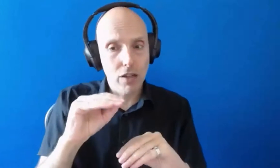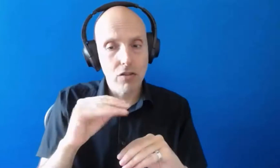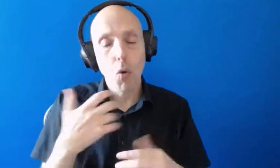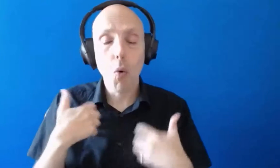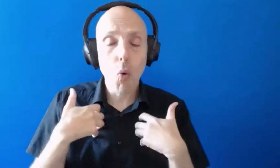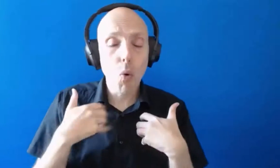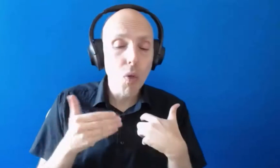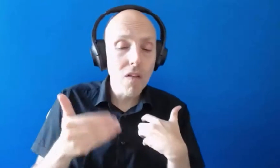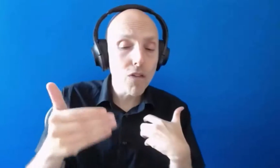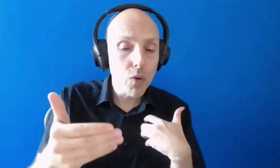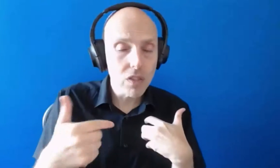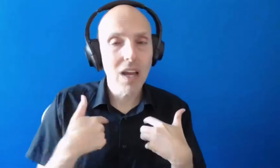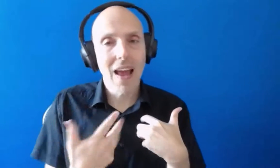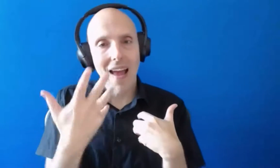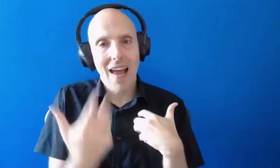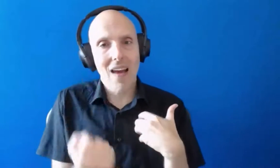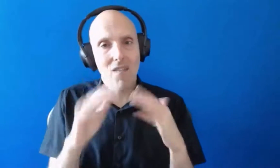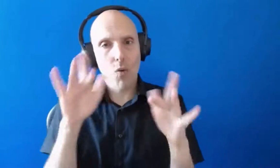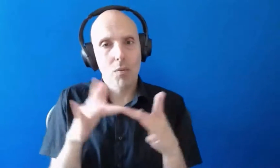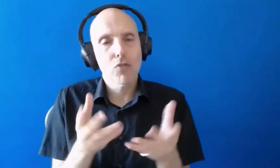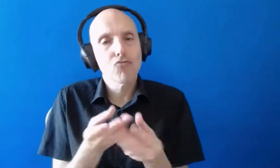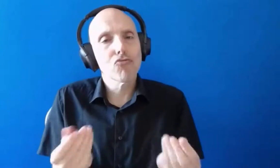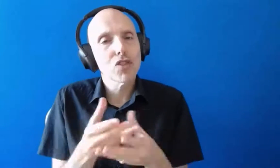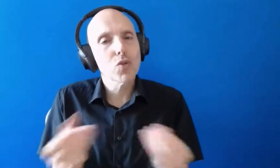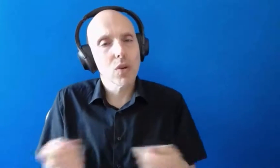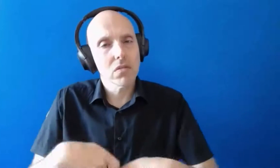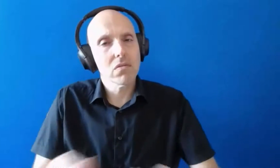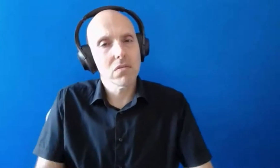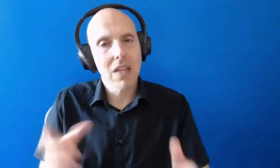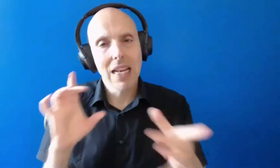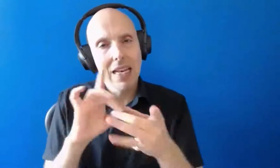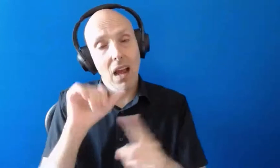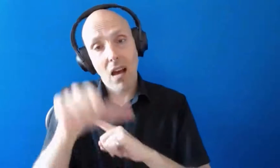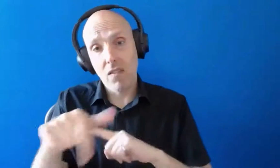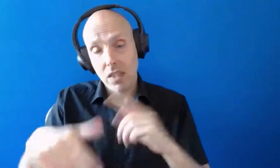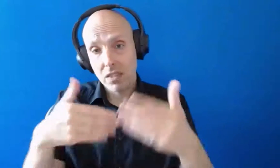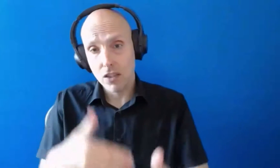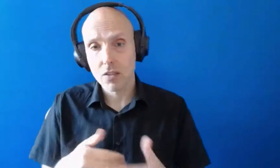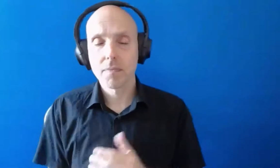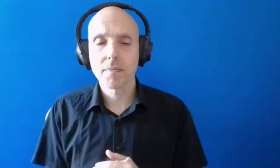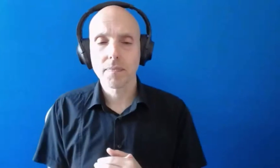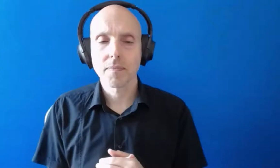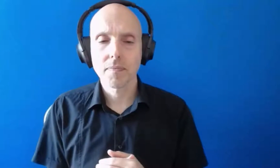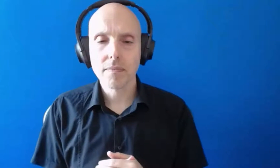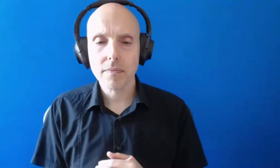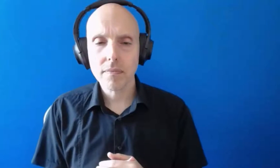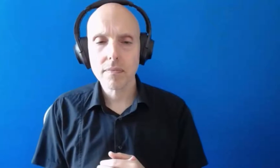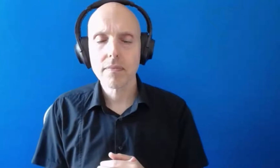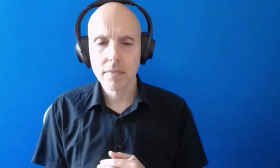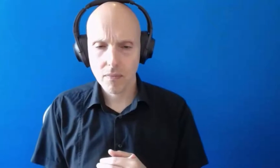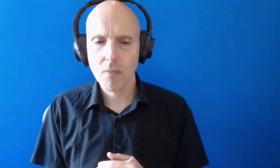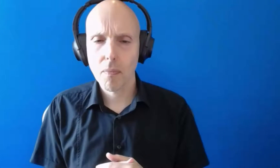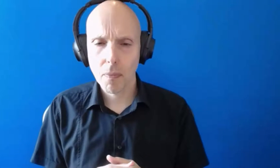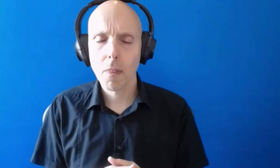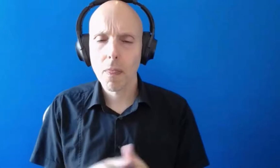range of resources on our website and we'll be circulating a link after this session. But I'm really delighted to